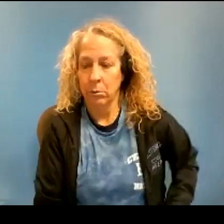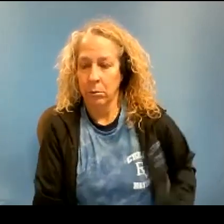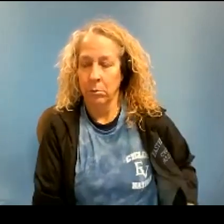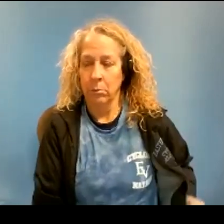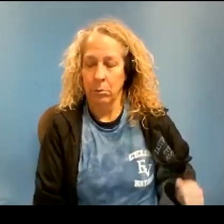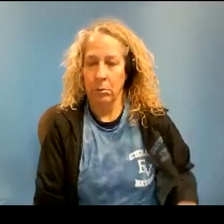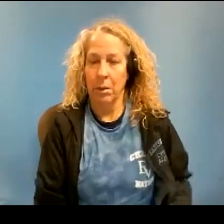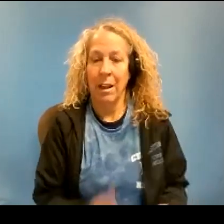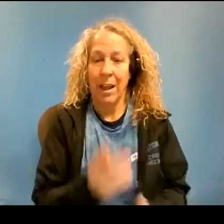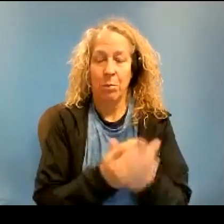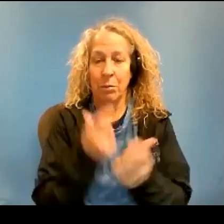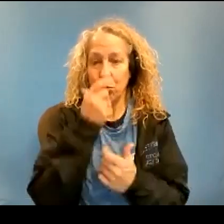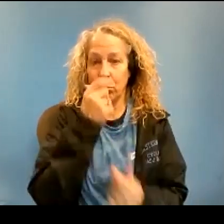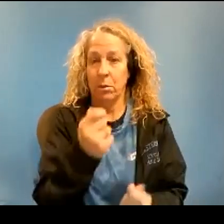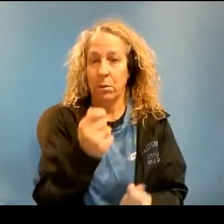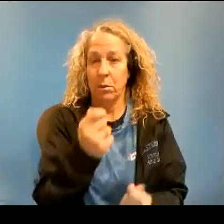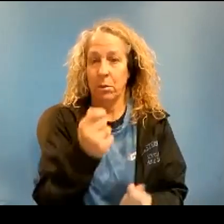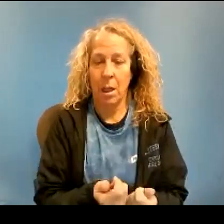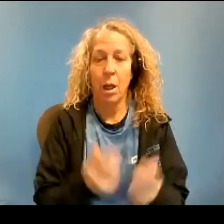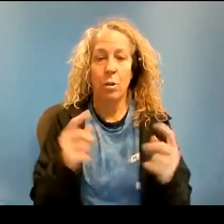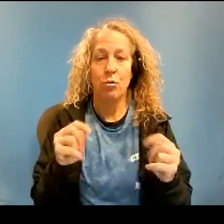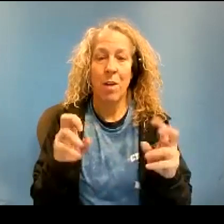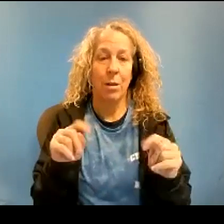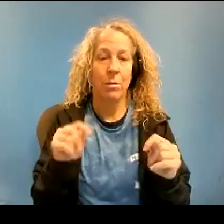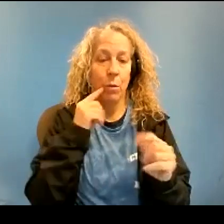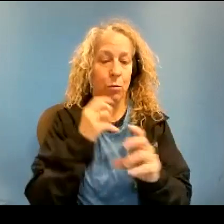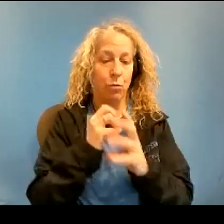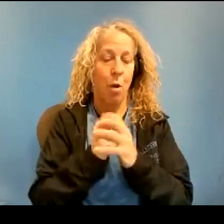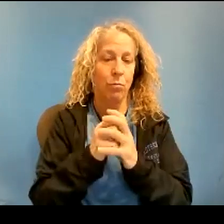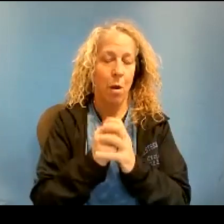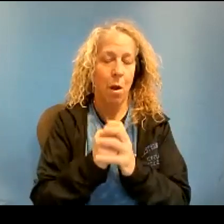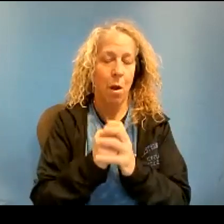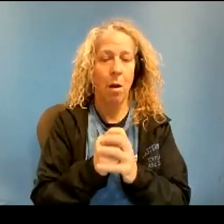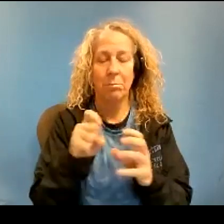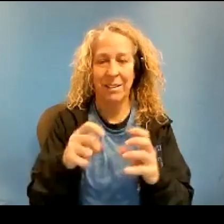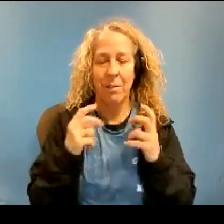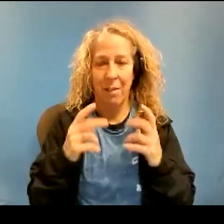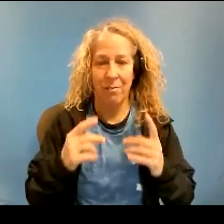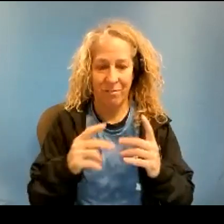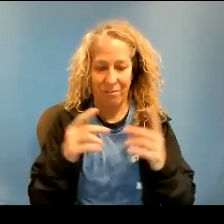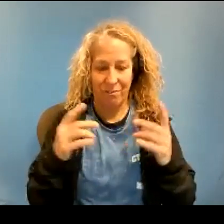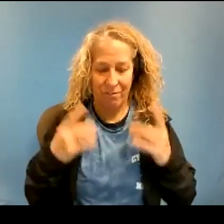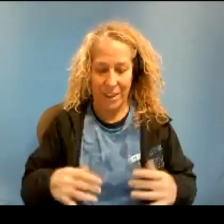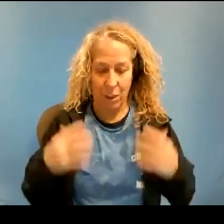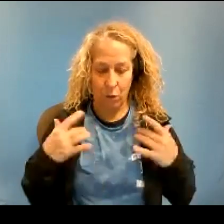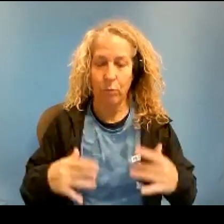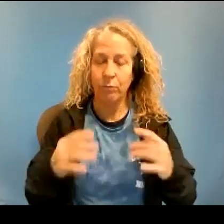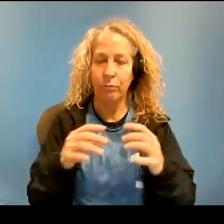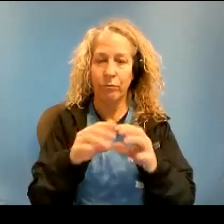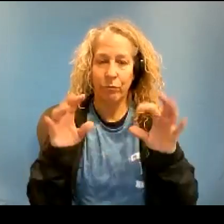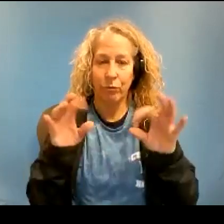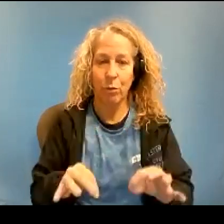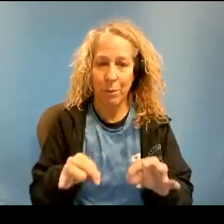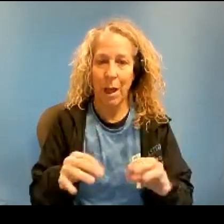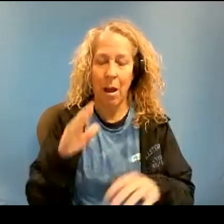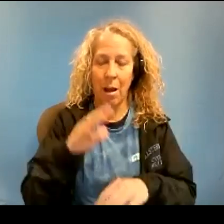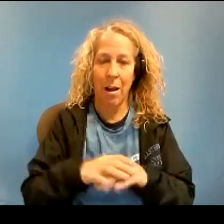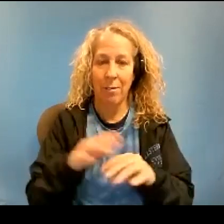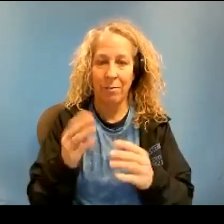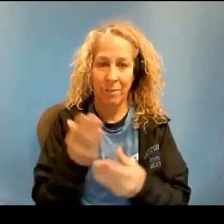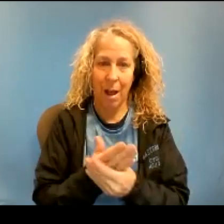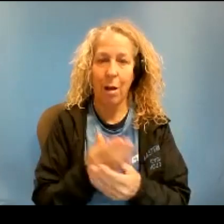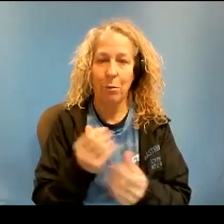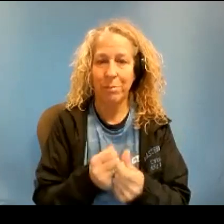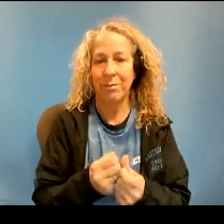Anyone interested in tryouts for softball needs to have a physical on file with the athletic director. Tryouts